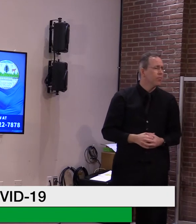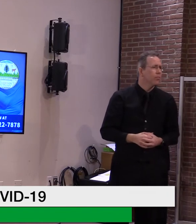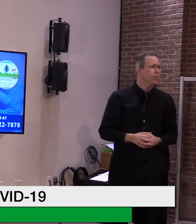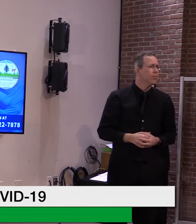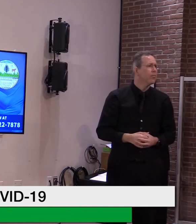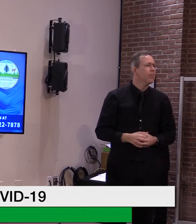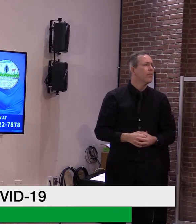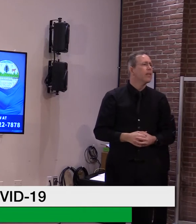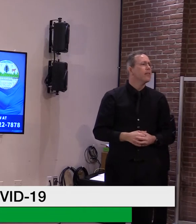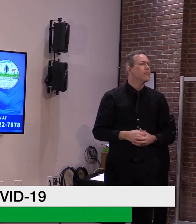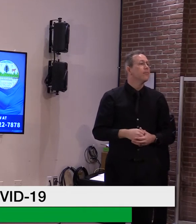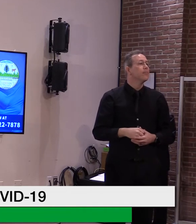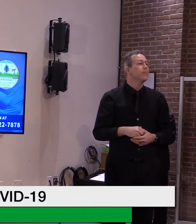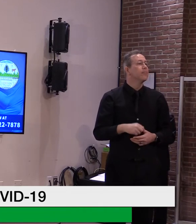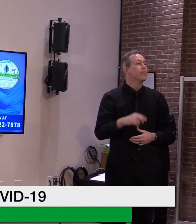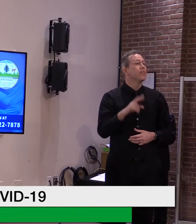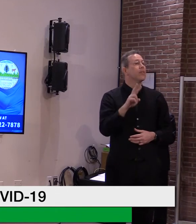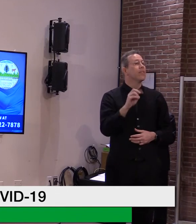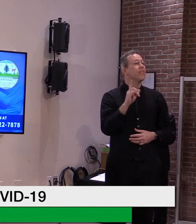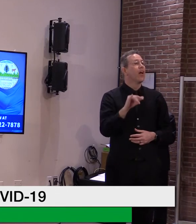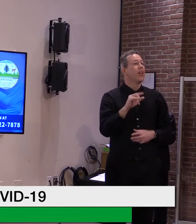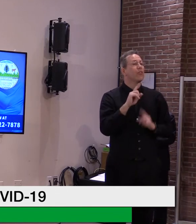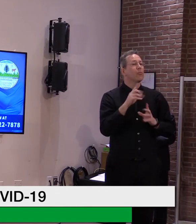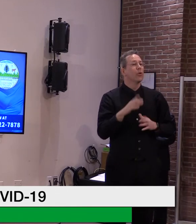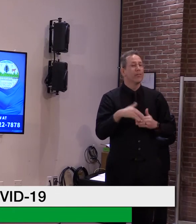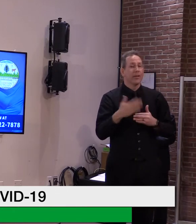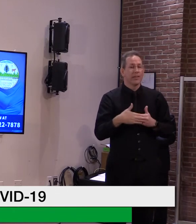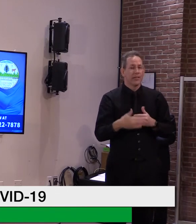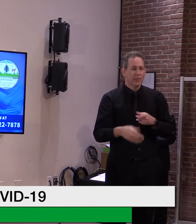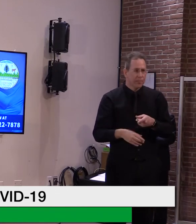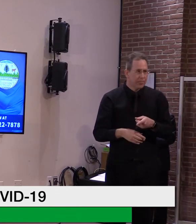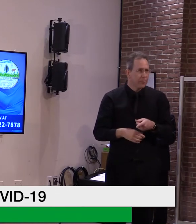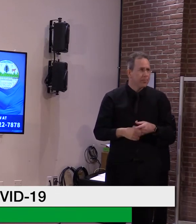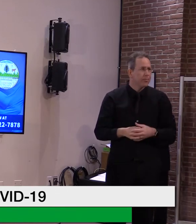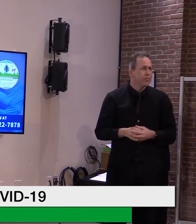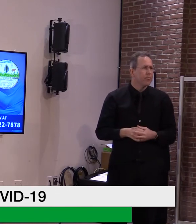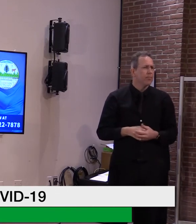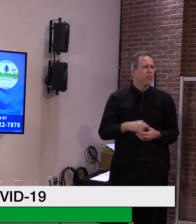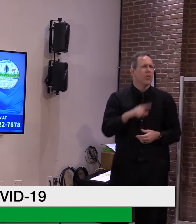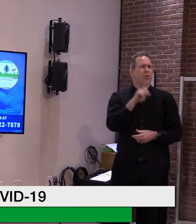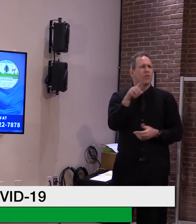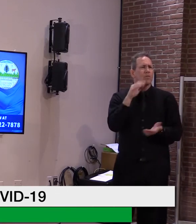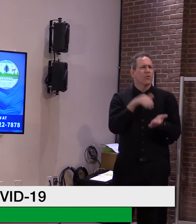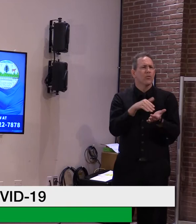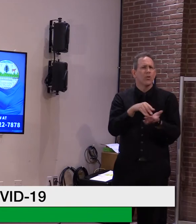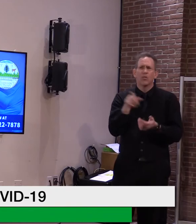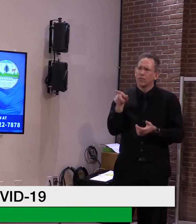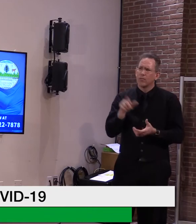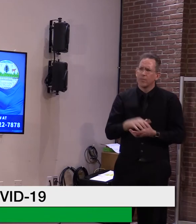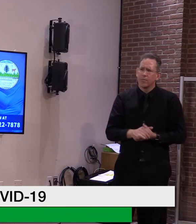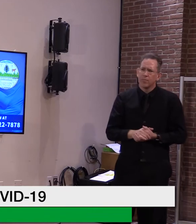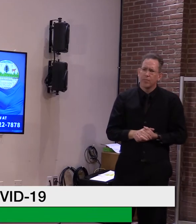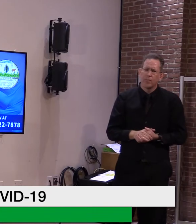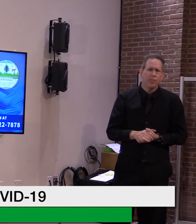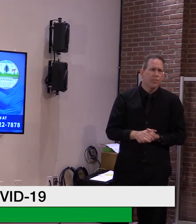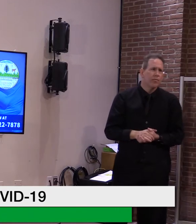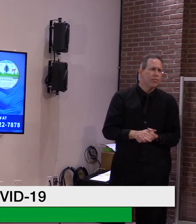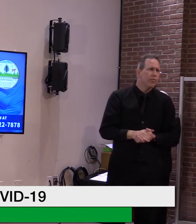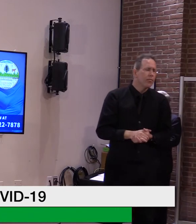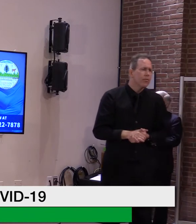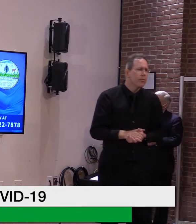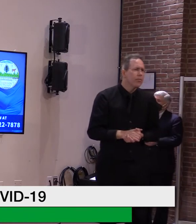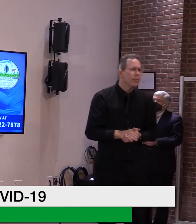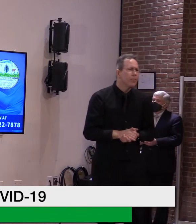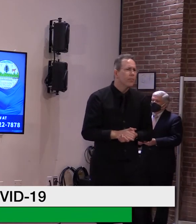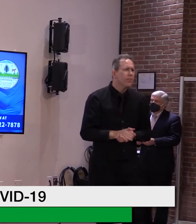Hi there. This question is probably for Dr. Levine. Since kids can't get vaccinated, are kids simply left out of the household